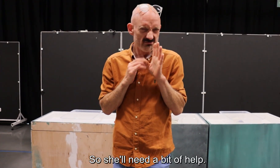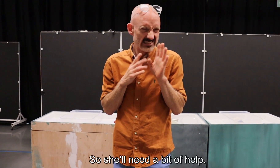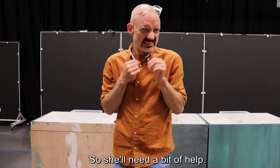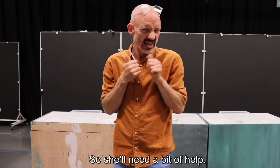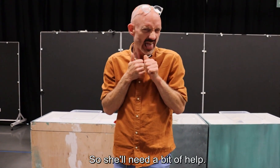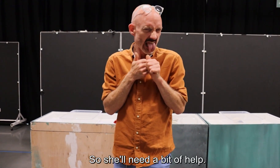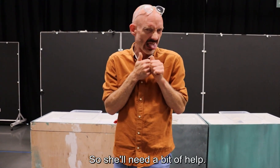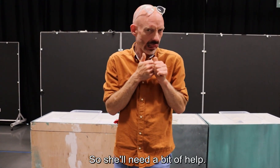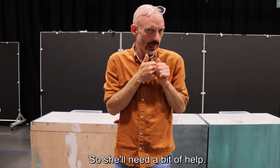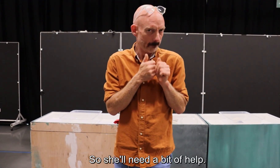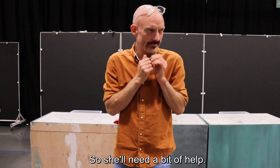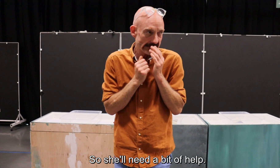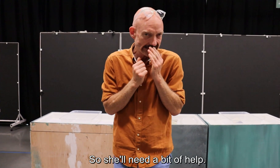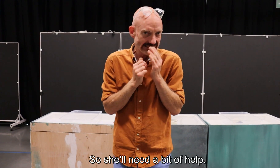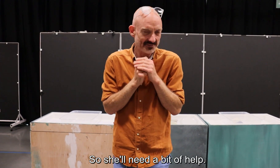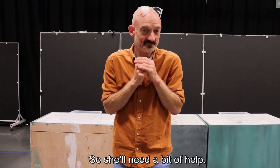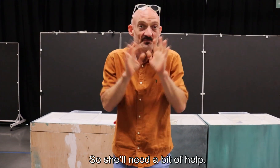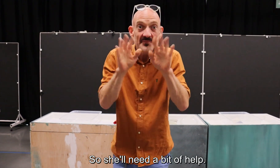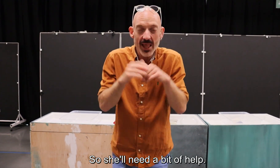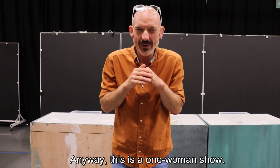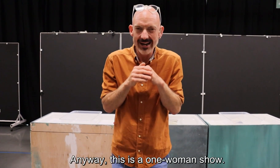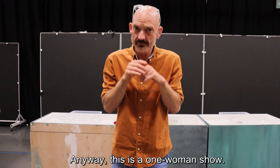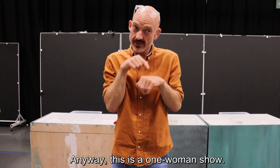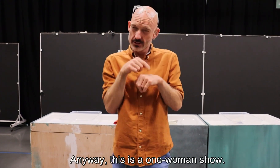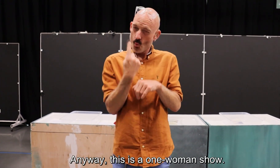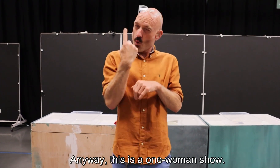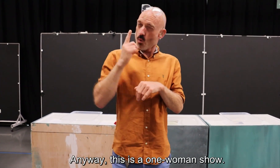So she'll need a bit of help. Anyway, this is a one woman show.